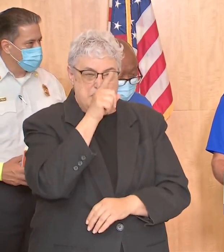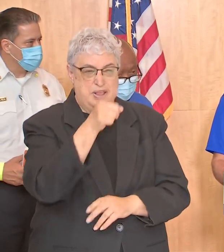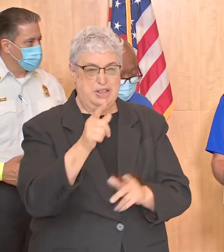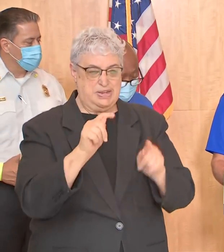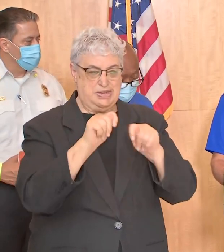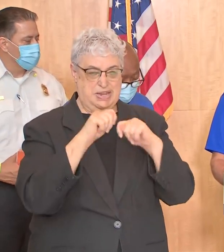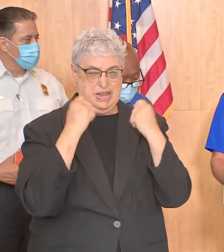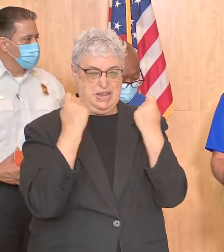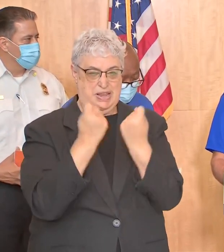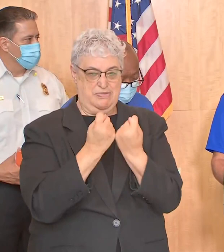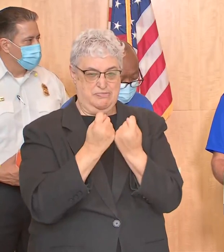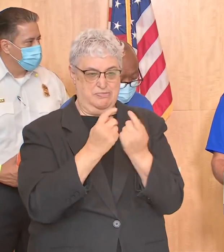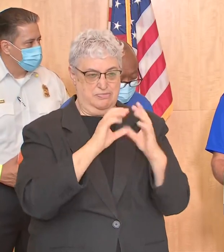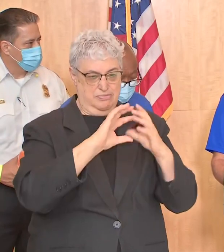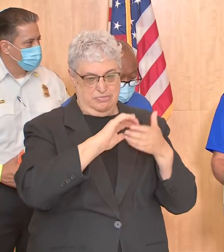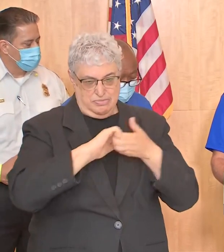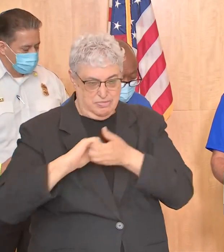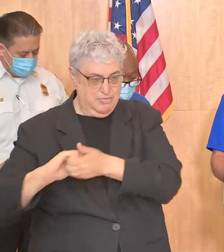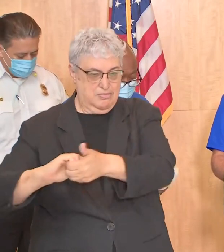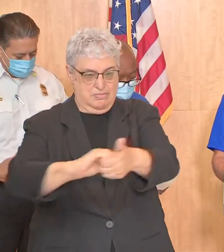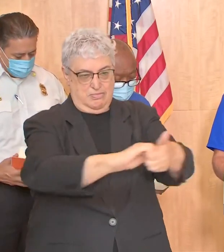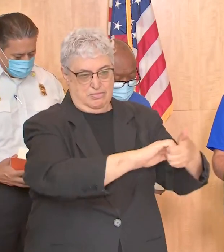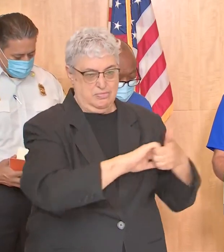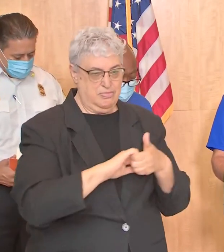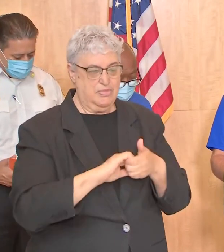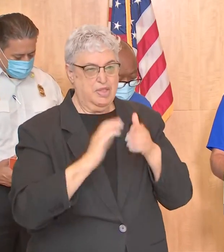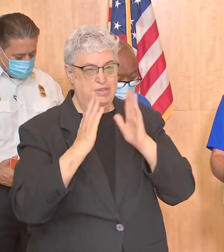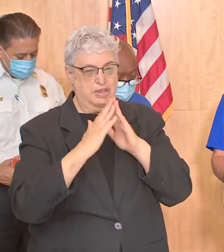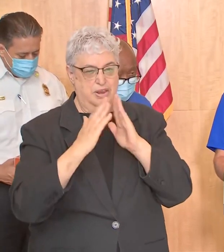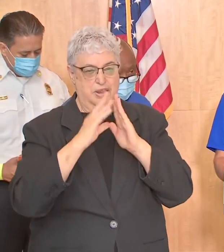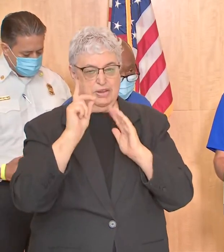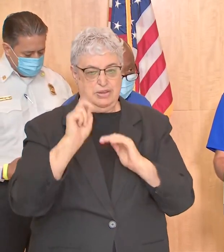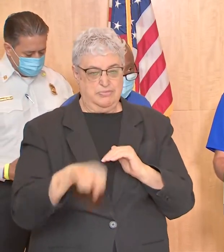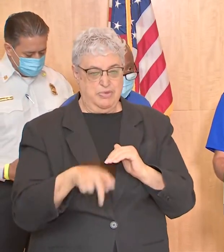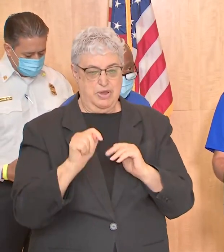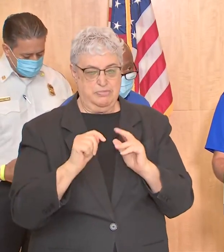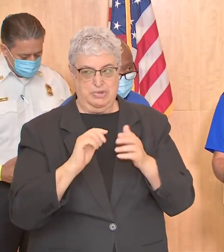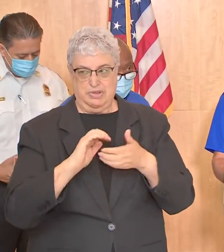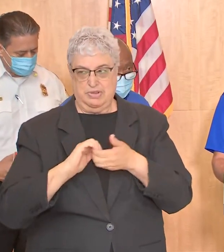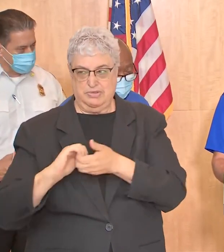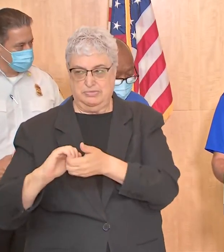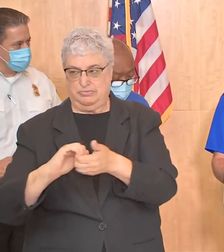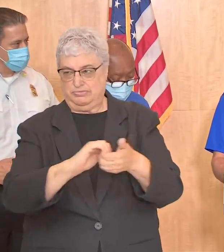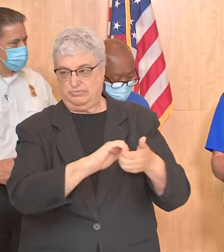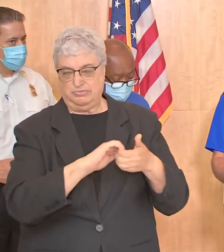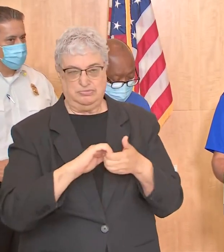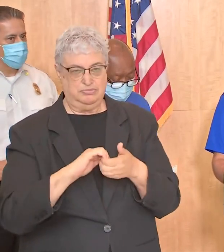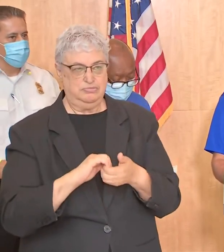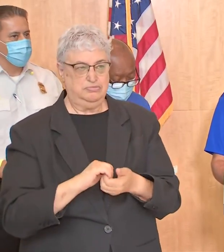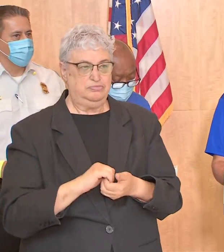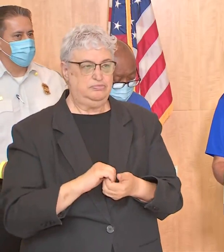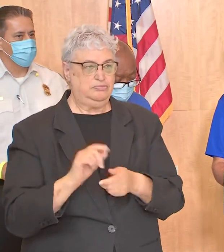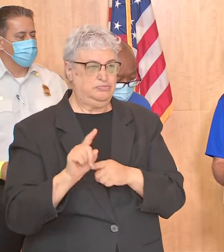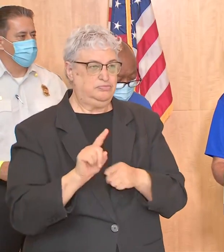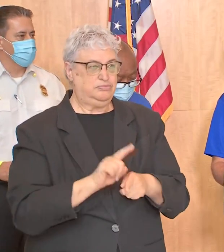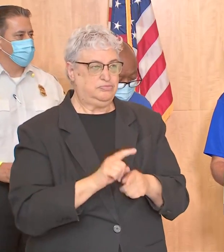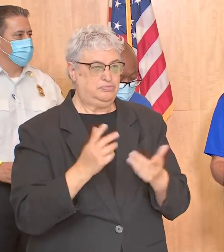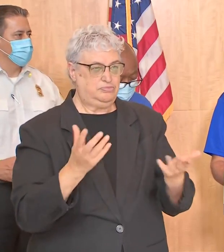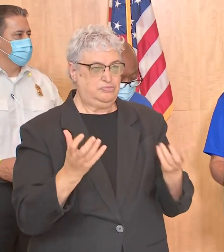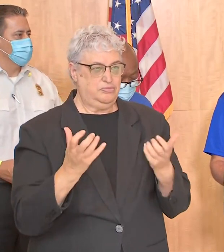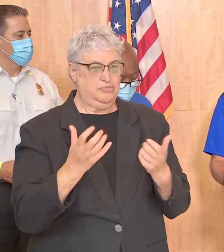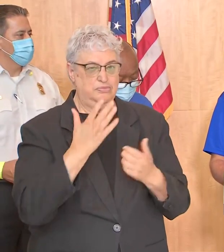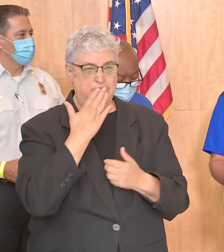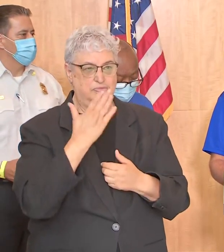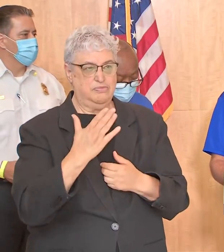city departments coming together preparing planning and then responding I'd also like to acknowledge and